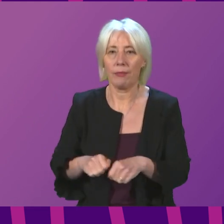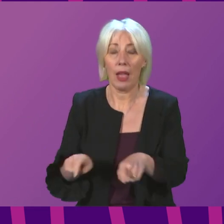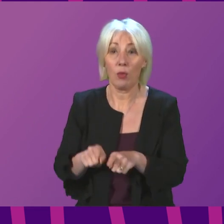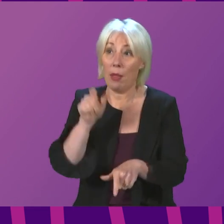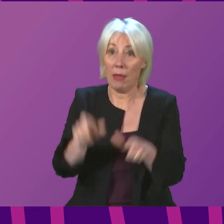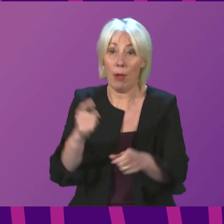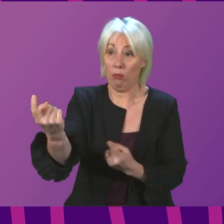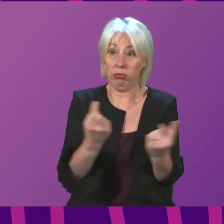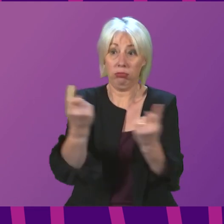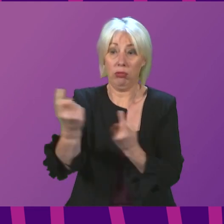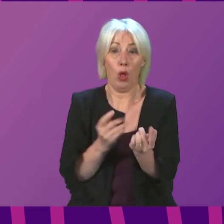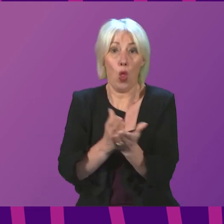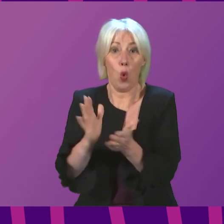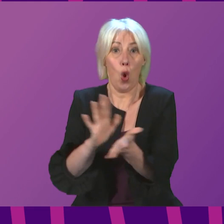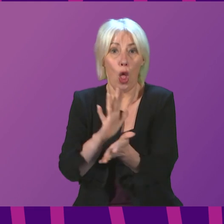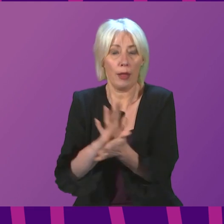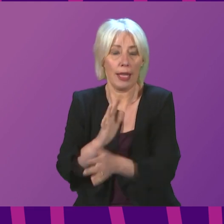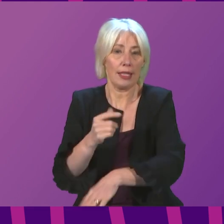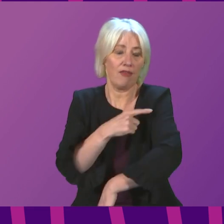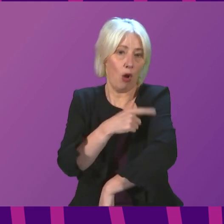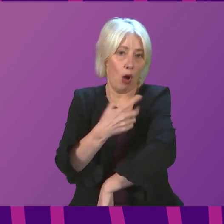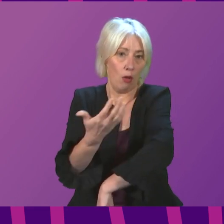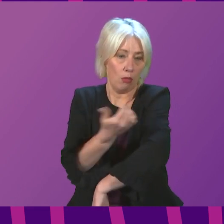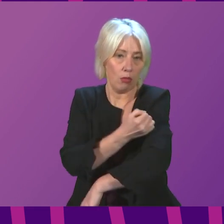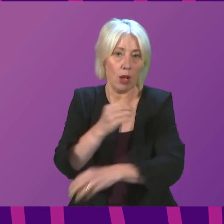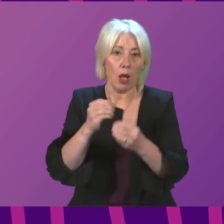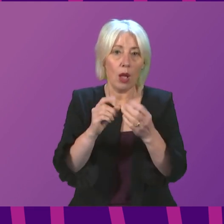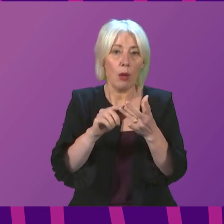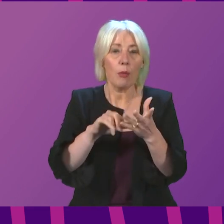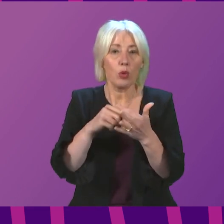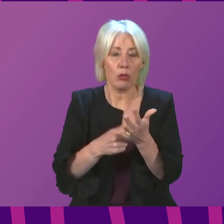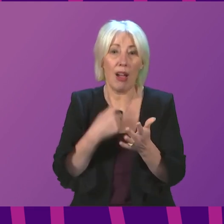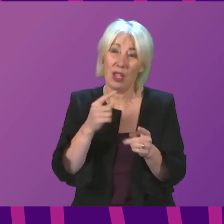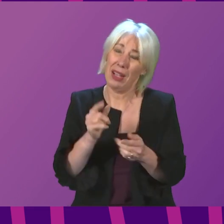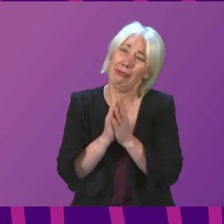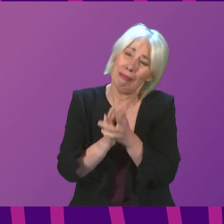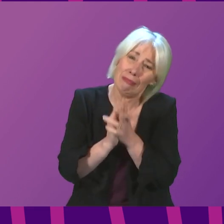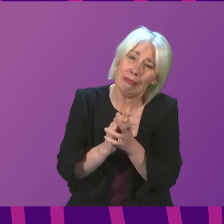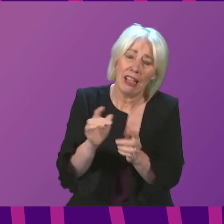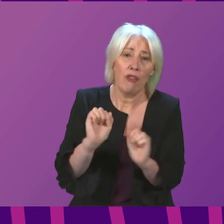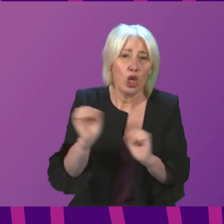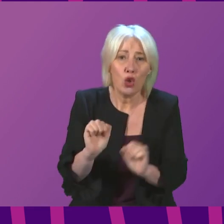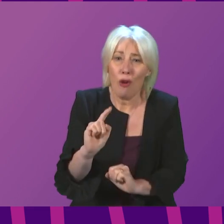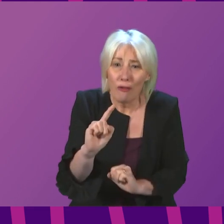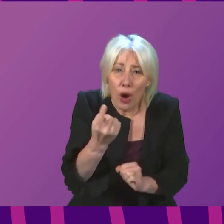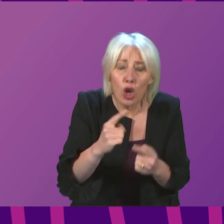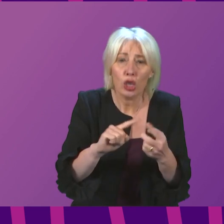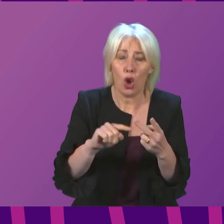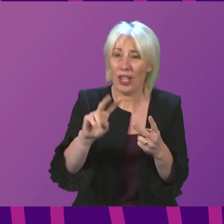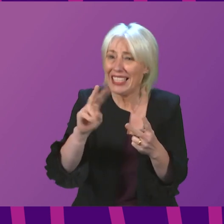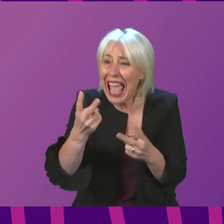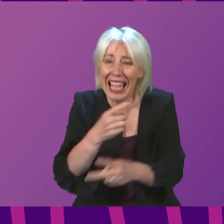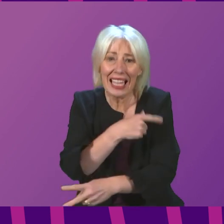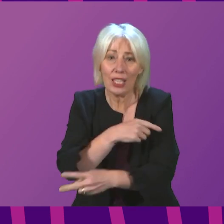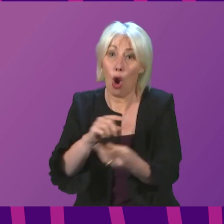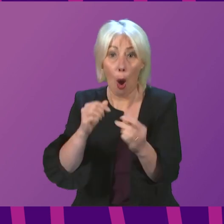come forward during the holidays to get their boosters and to repeat a plea. If you have not yet received your first dose or your second dose or a